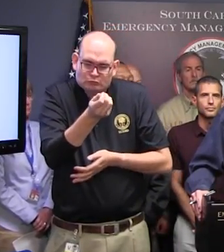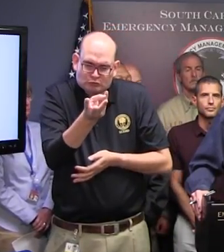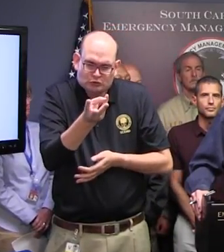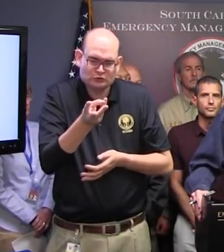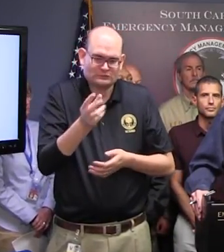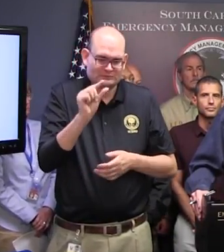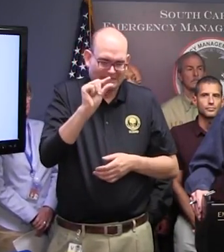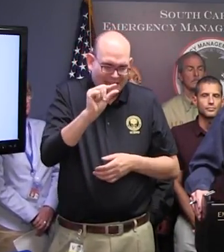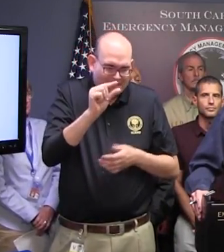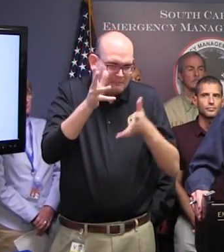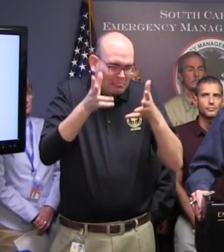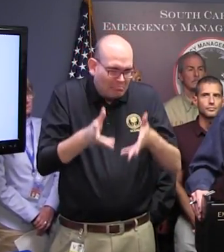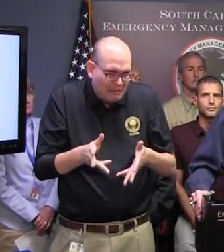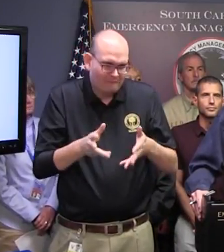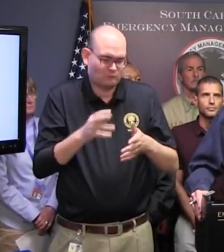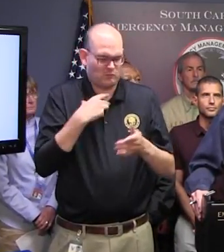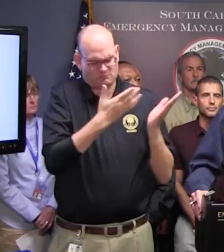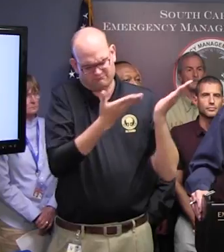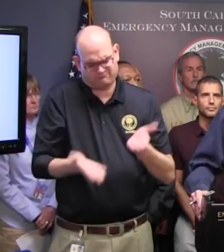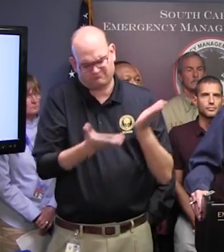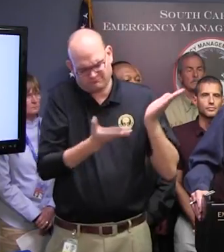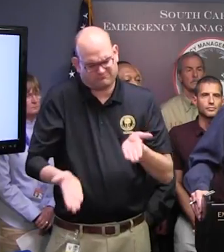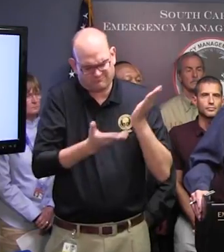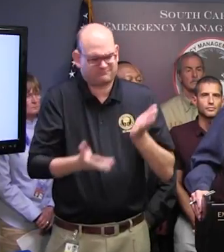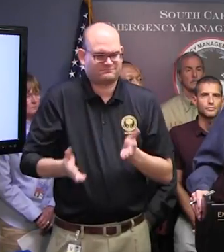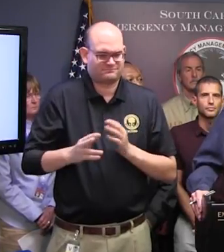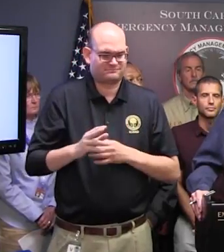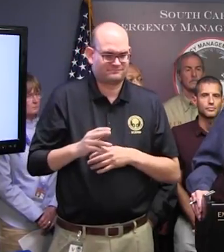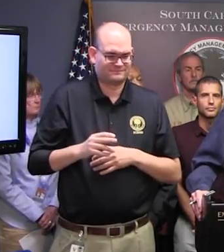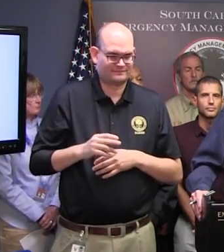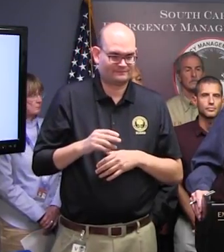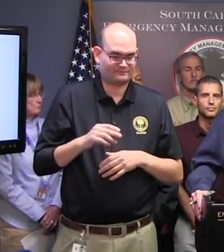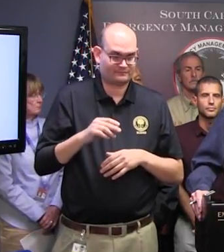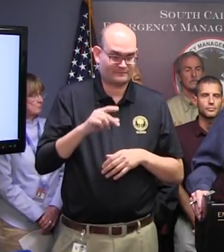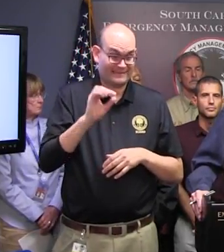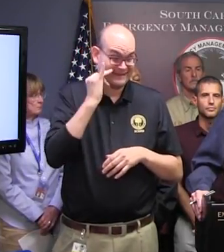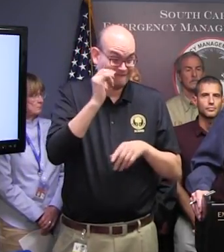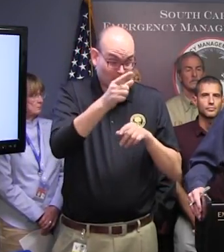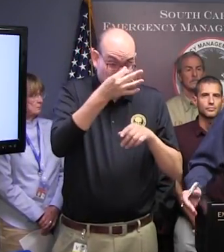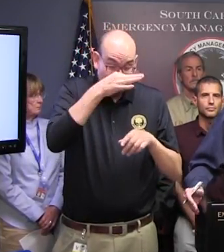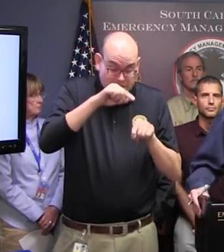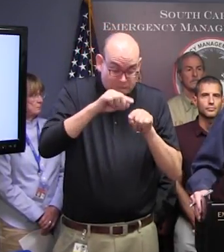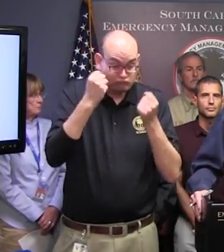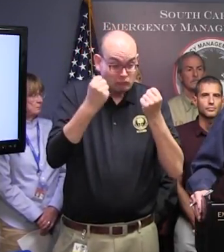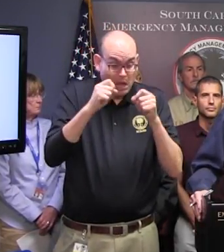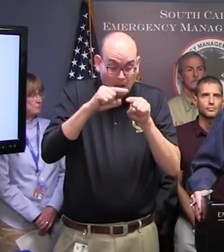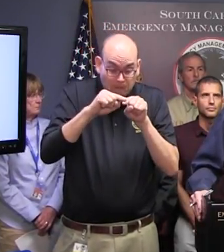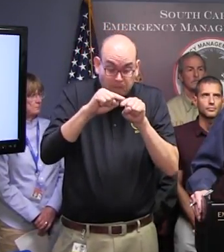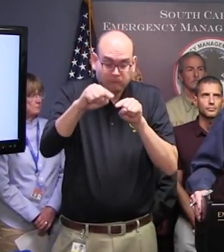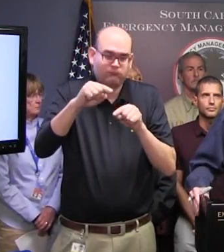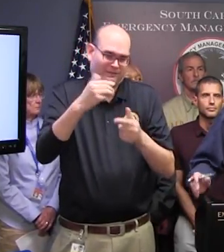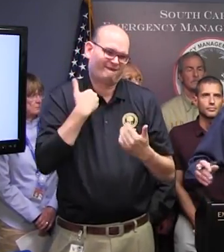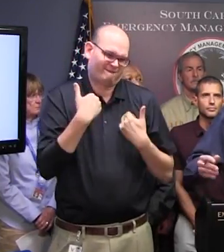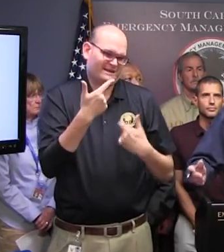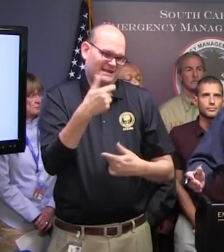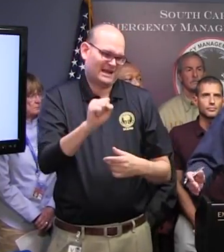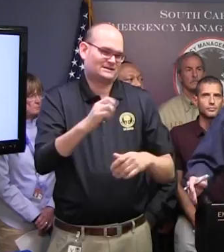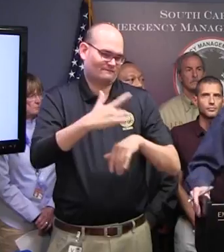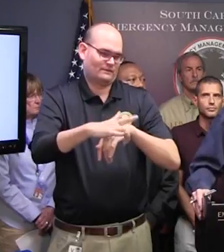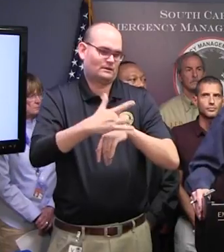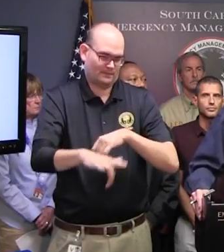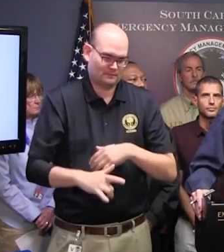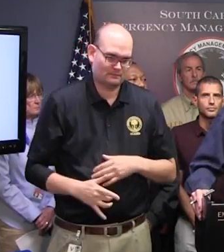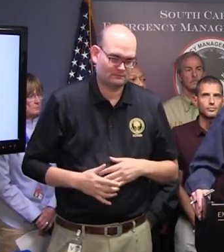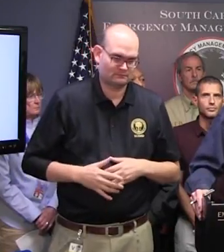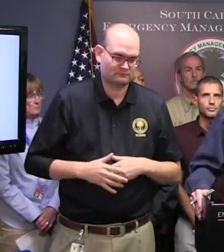fuel. If there's not at this exit, at the other station at this particular exit, whatever exit that may be, just go